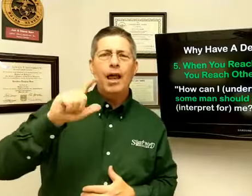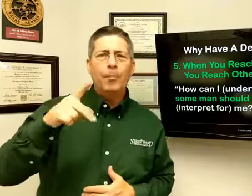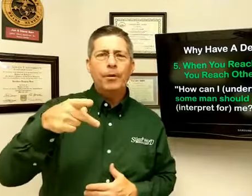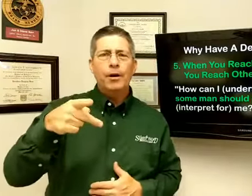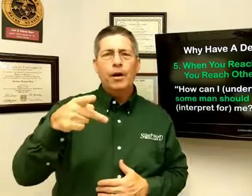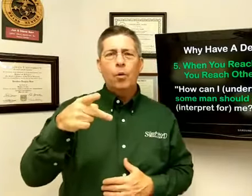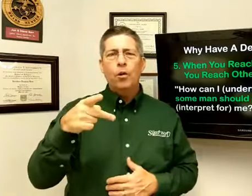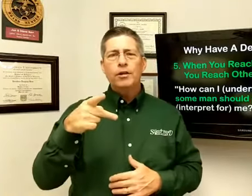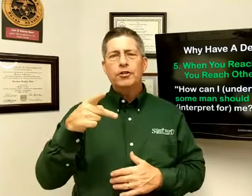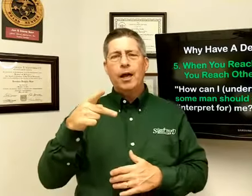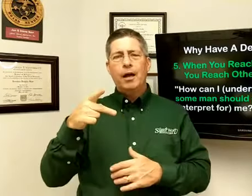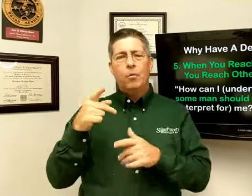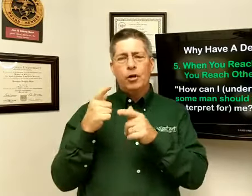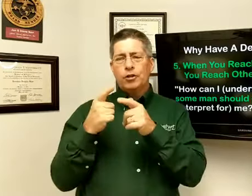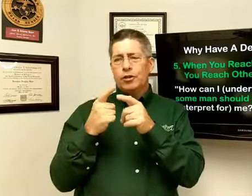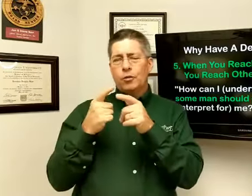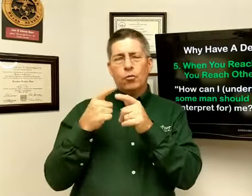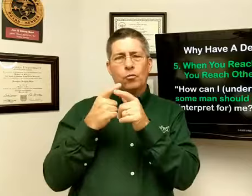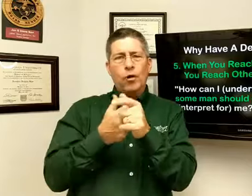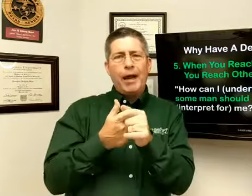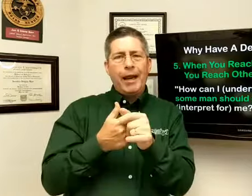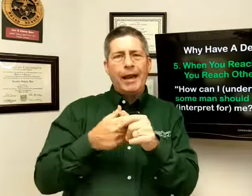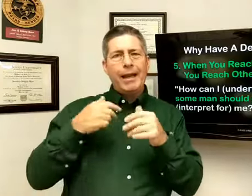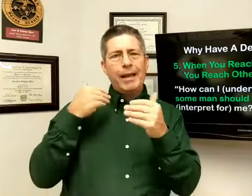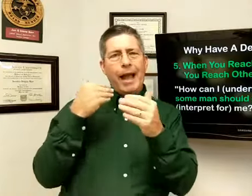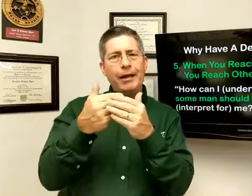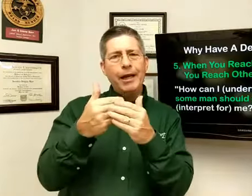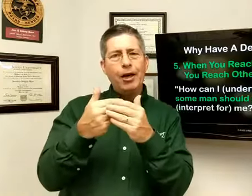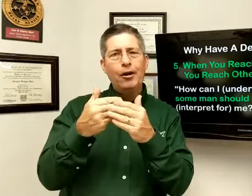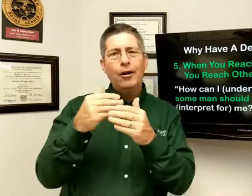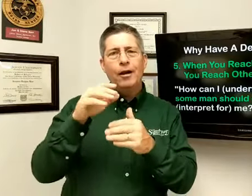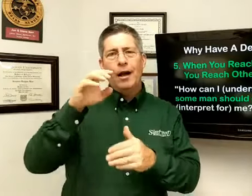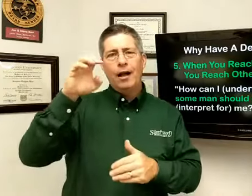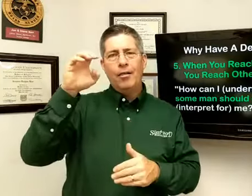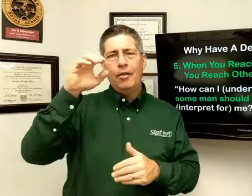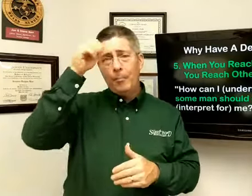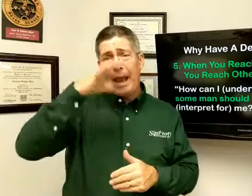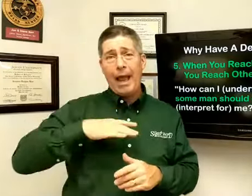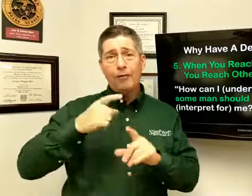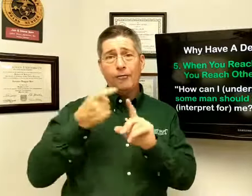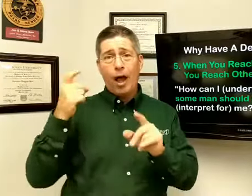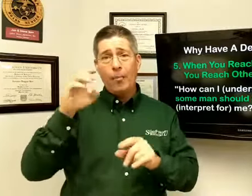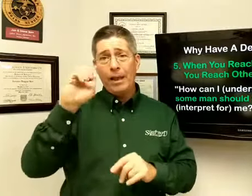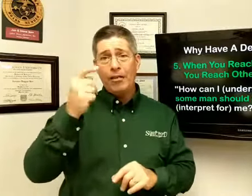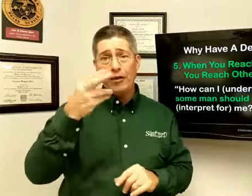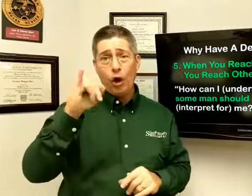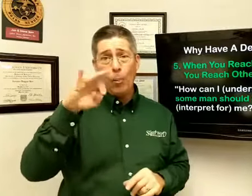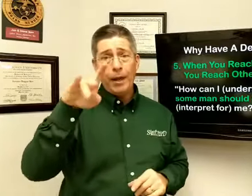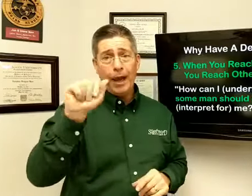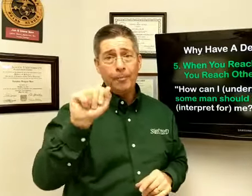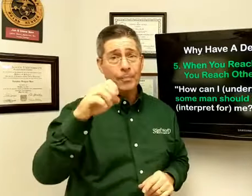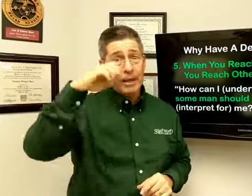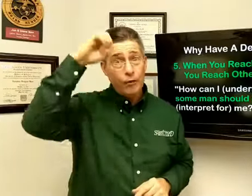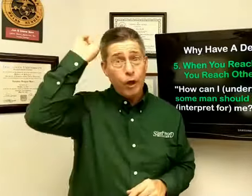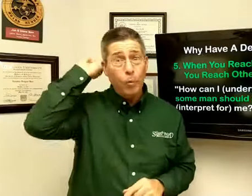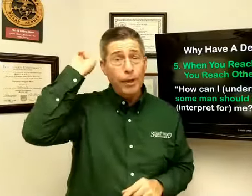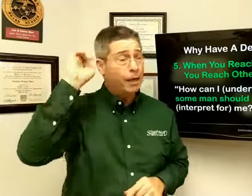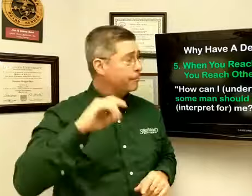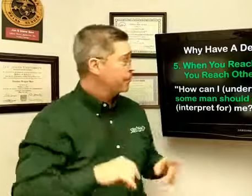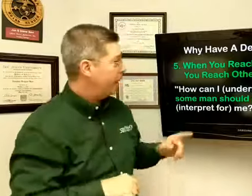was running, and he got near the man from Ethiopia, and